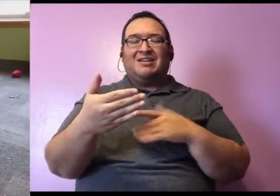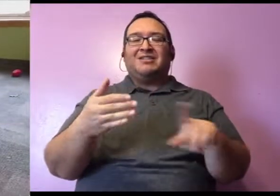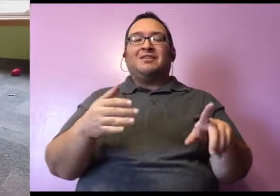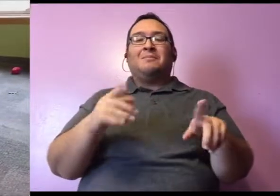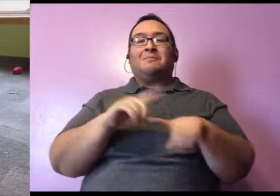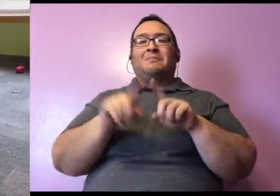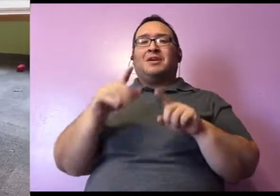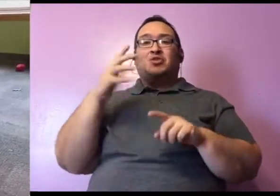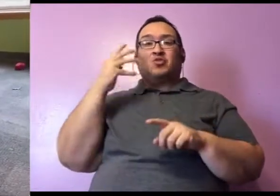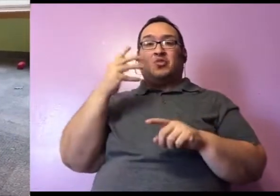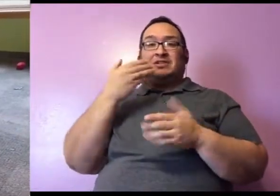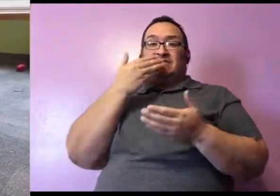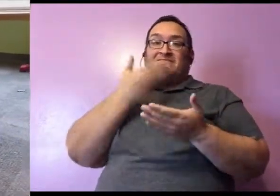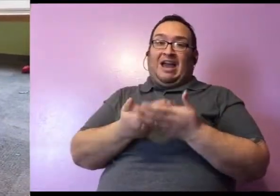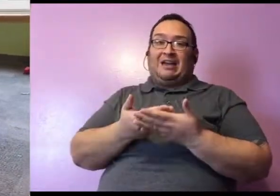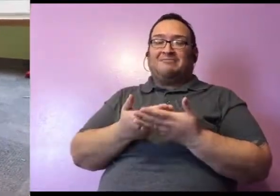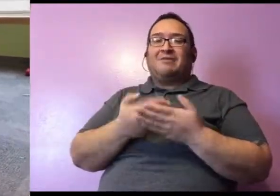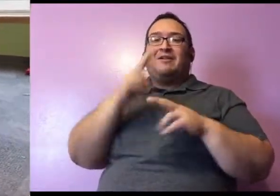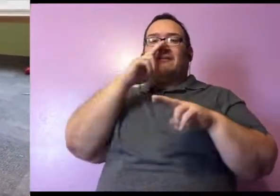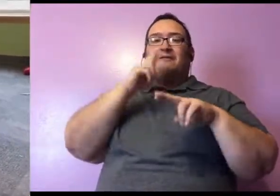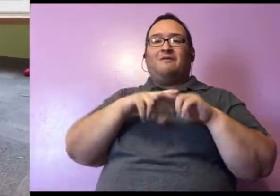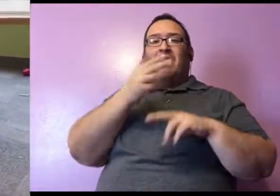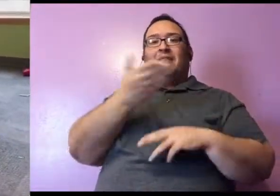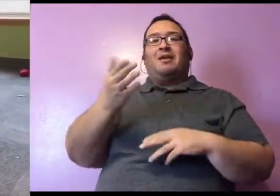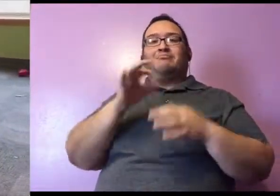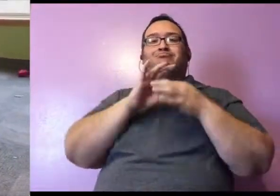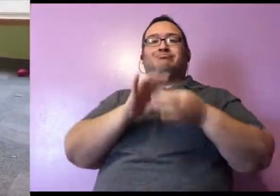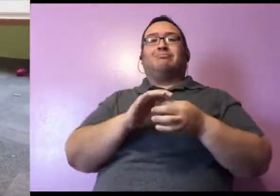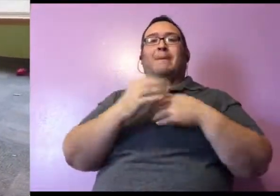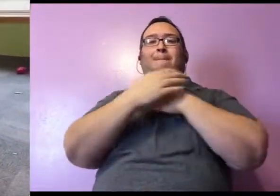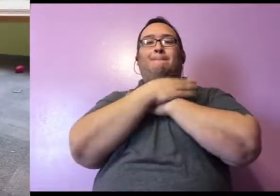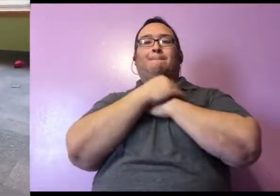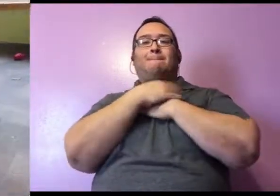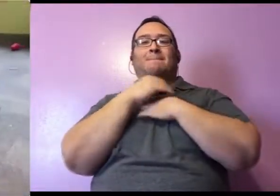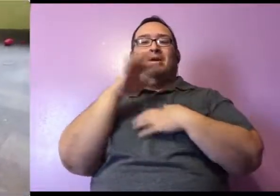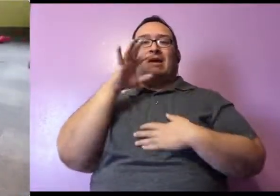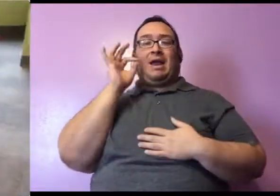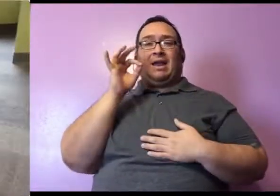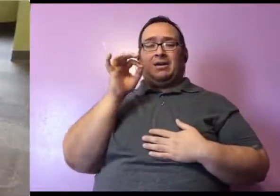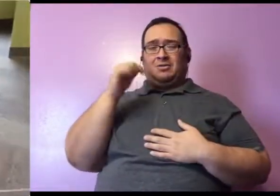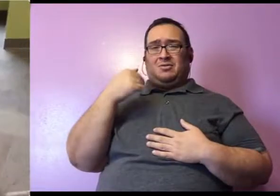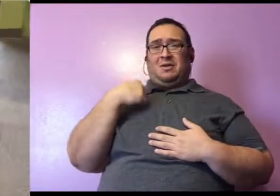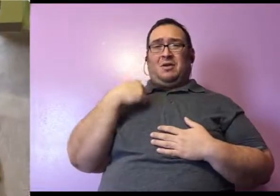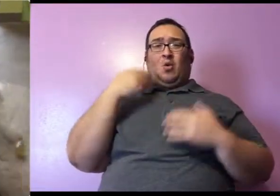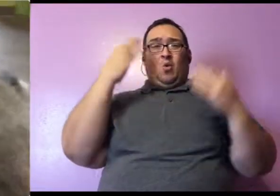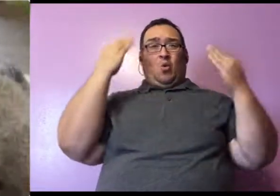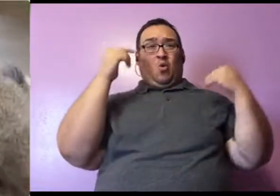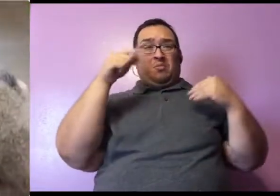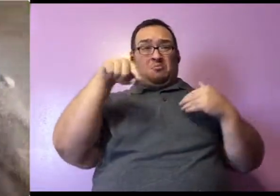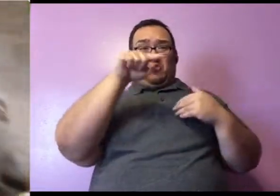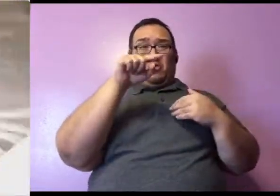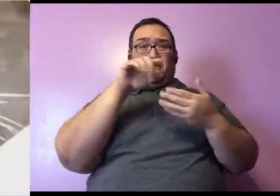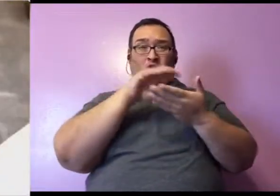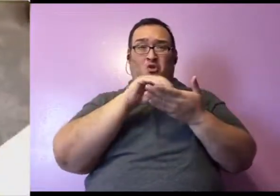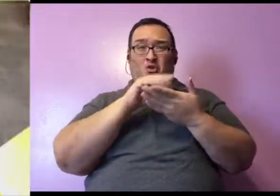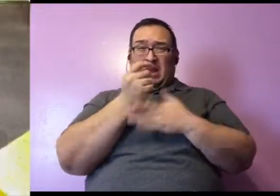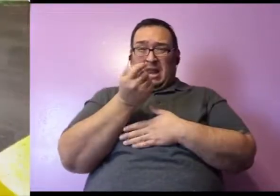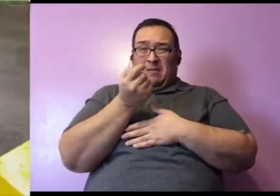But it is a crazy fact. And one of the most fun things about litter cats. So I'm hoping that you guys have learned a little bit about our bear cat